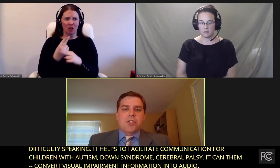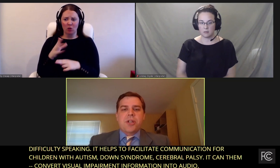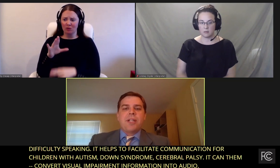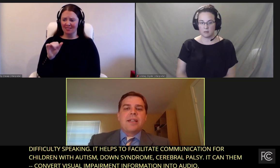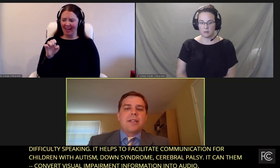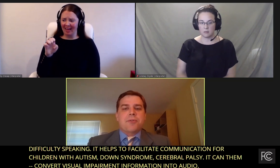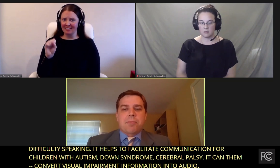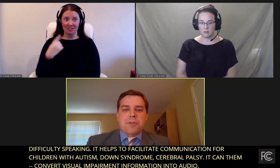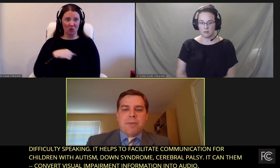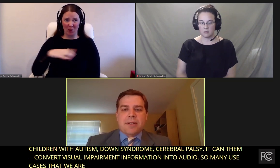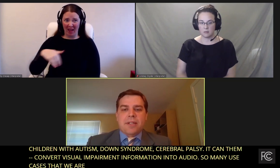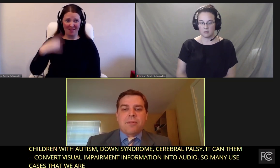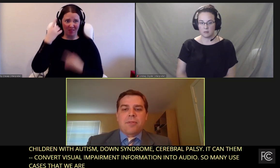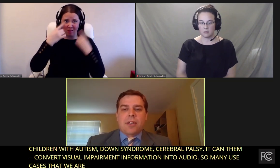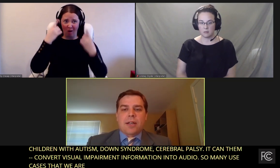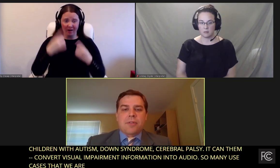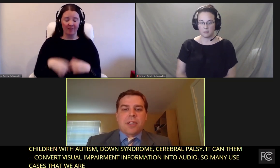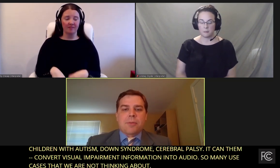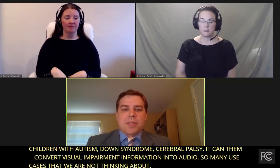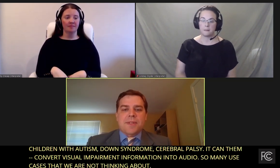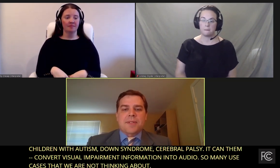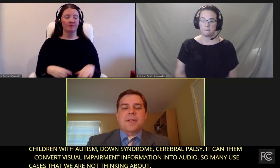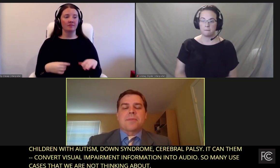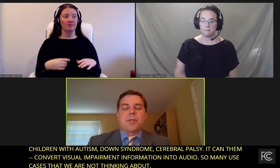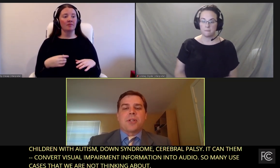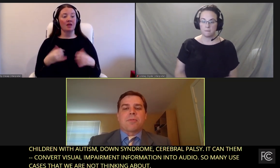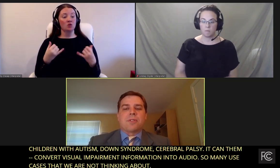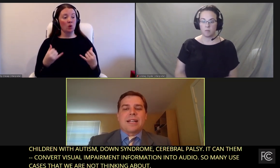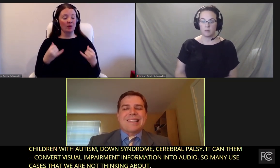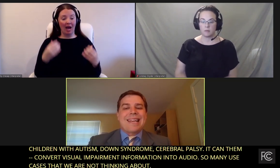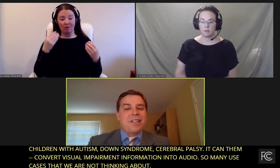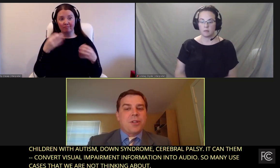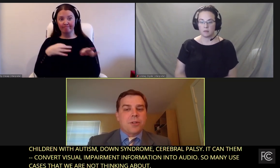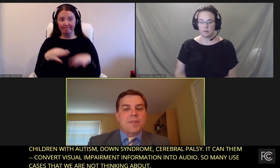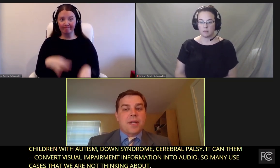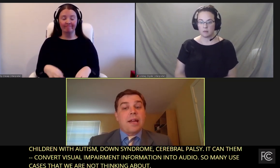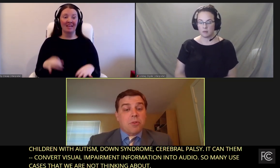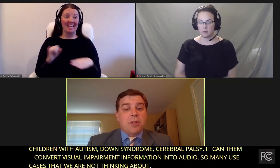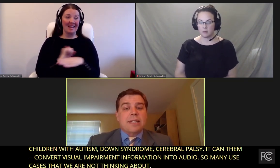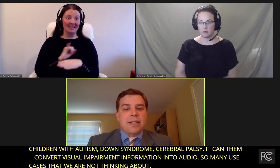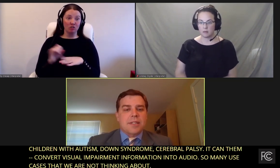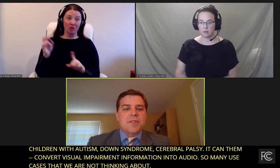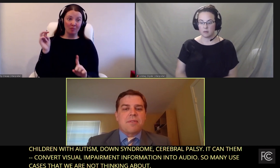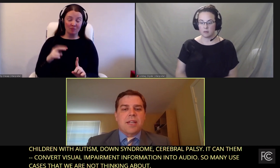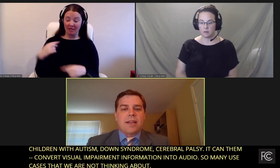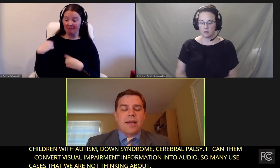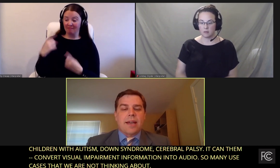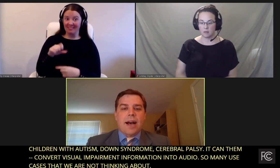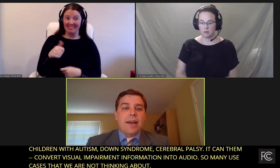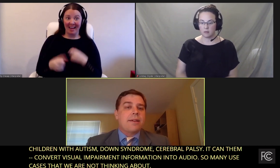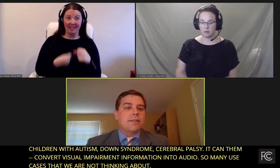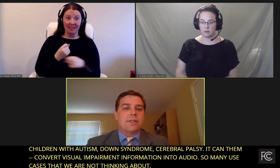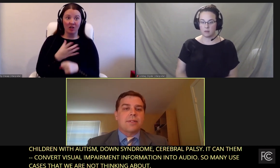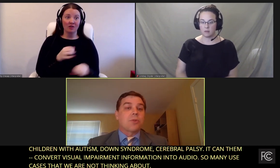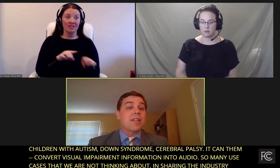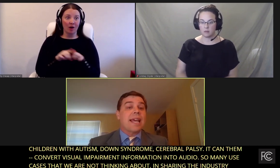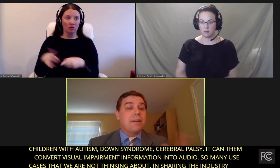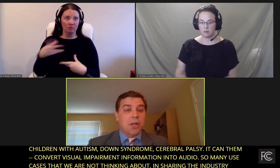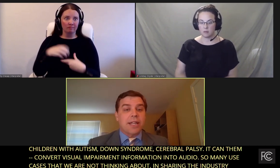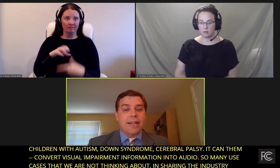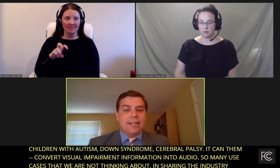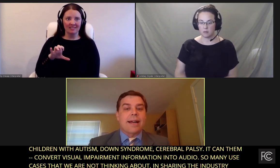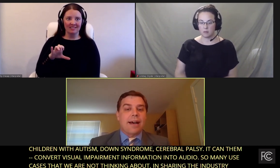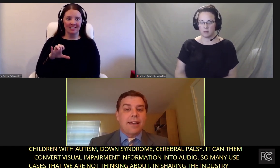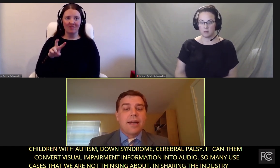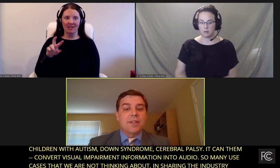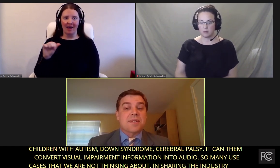So in sharing the industry perspective on developments and accessibility over the last 10 years, and reflecting on the CVAA, I don't